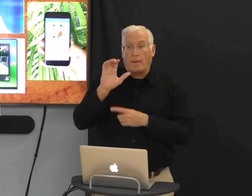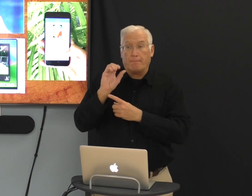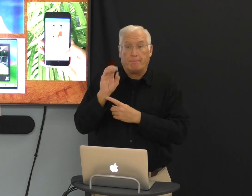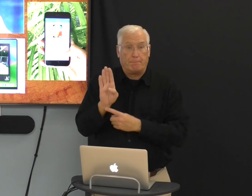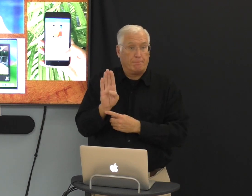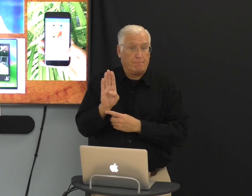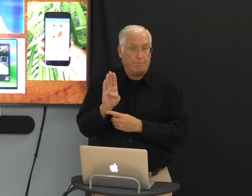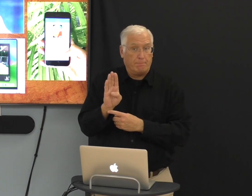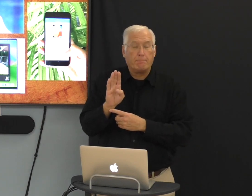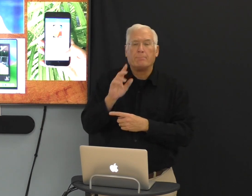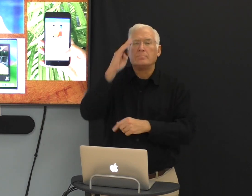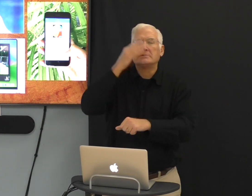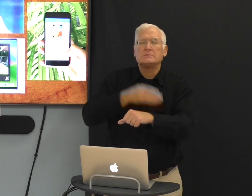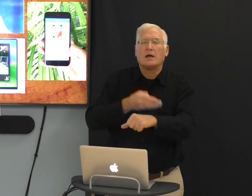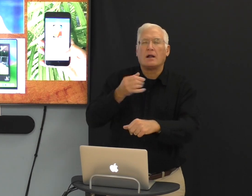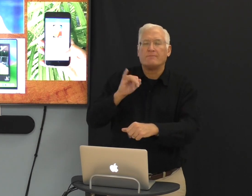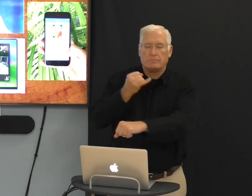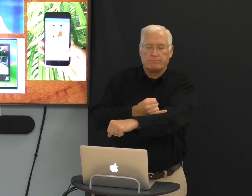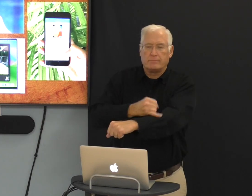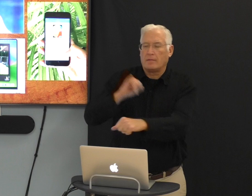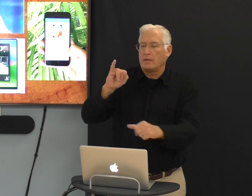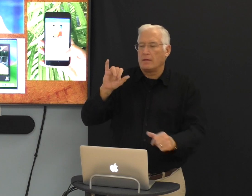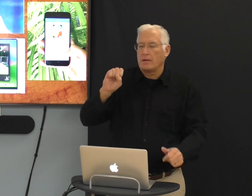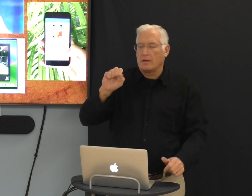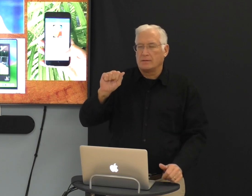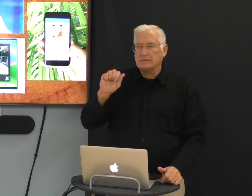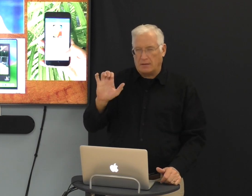So Jacob, remember the son of Isaac.